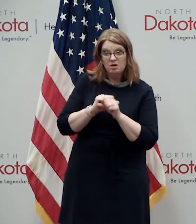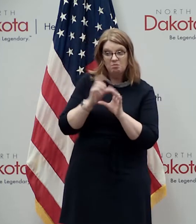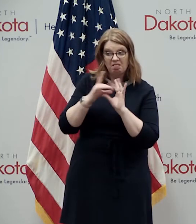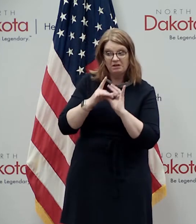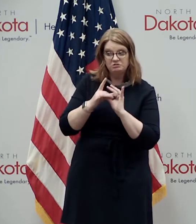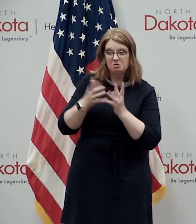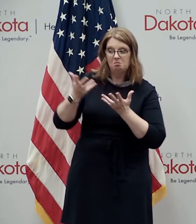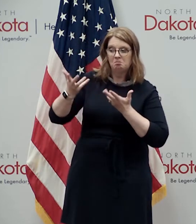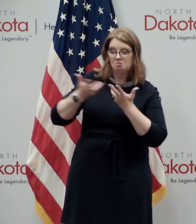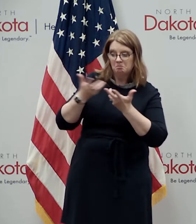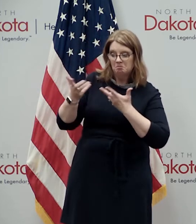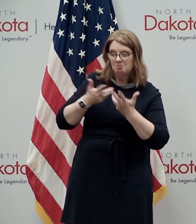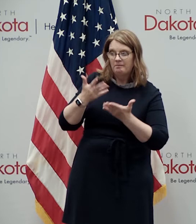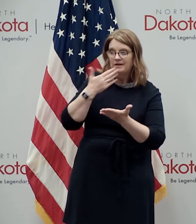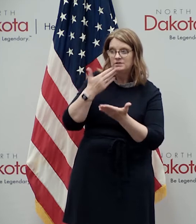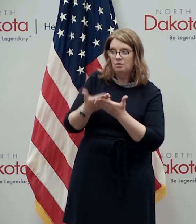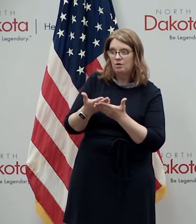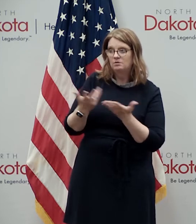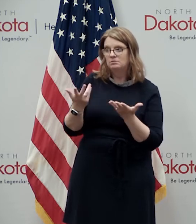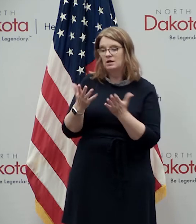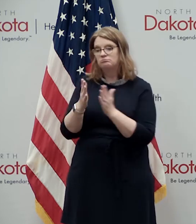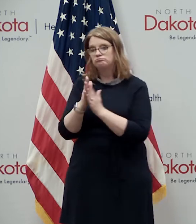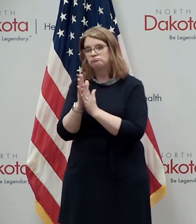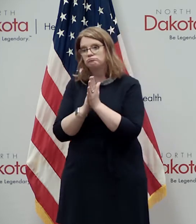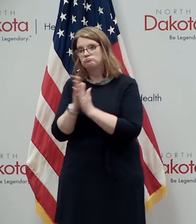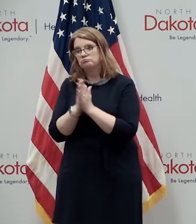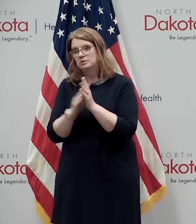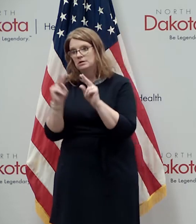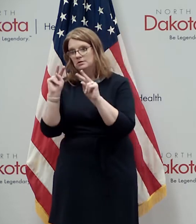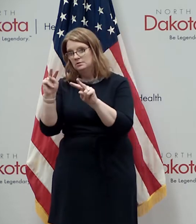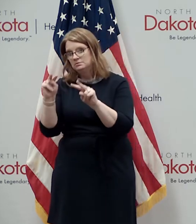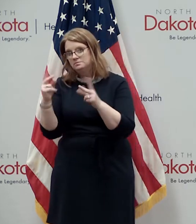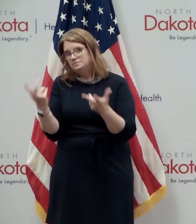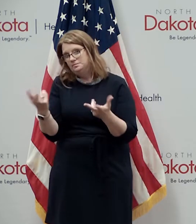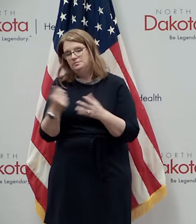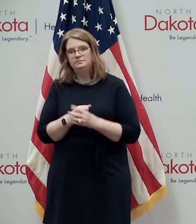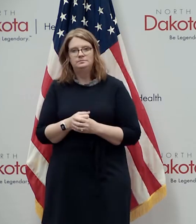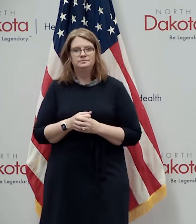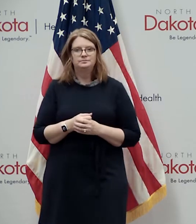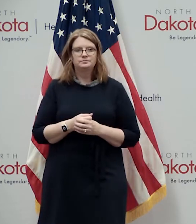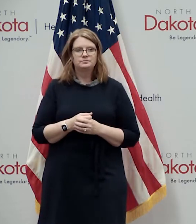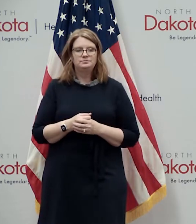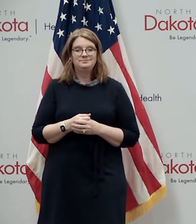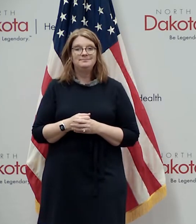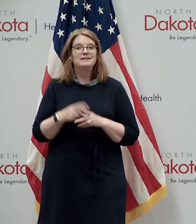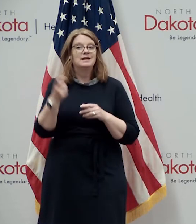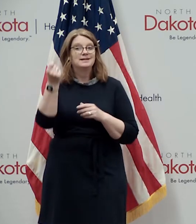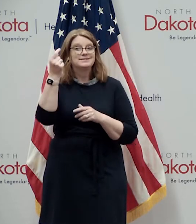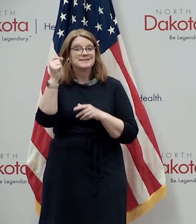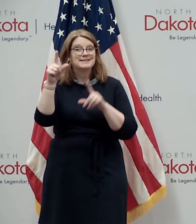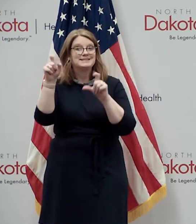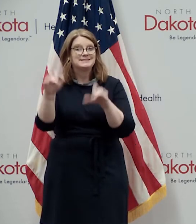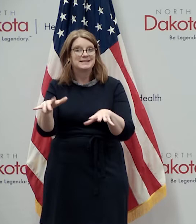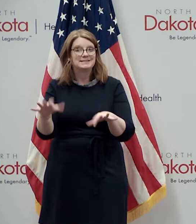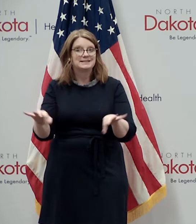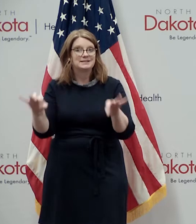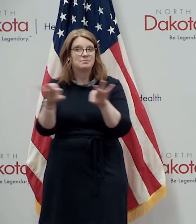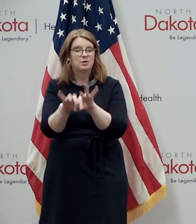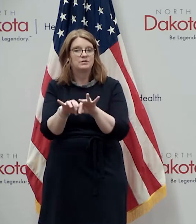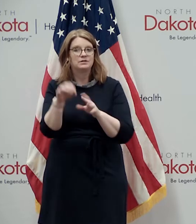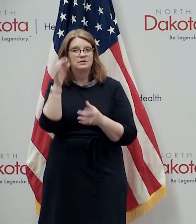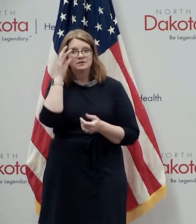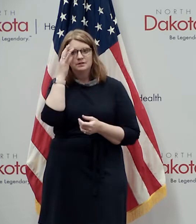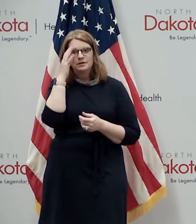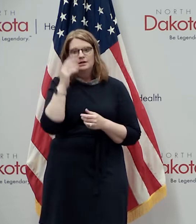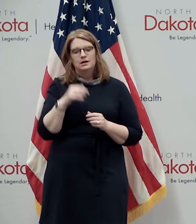and we'll uh you know look look forward uh to doing that but again testing needs to be a part of that uh and one of the other